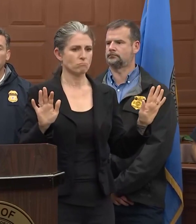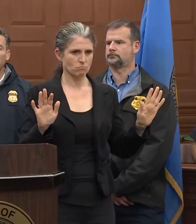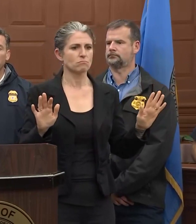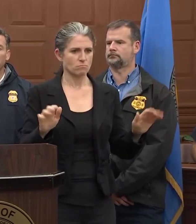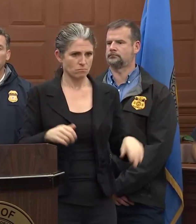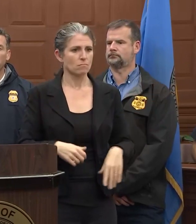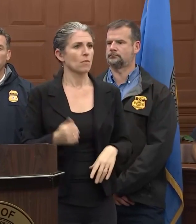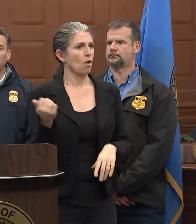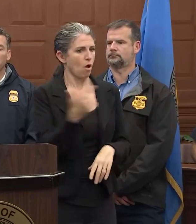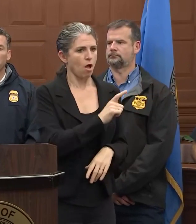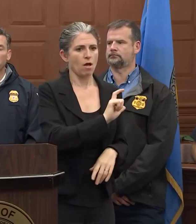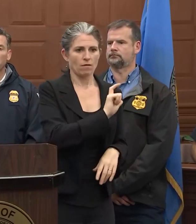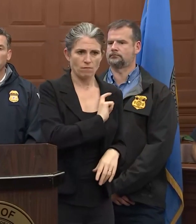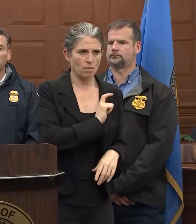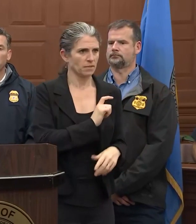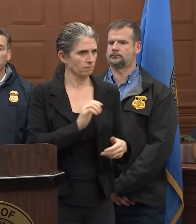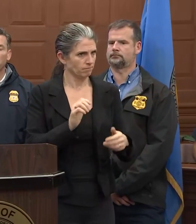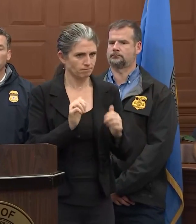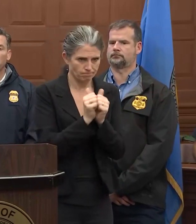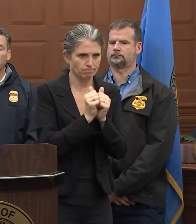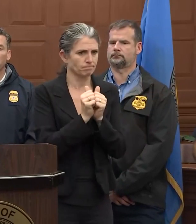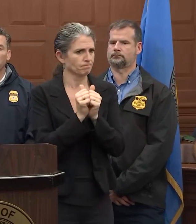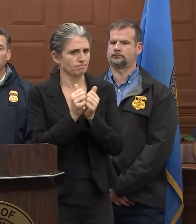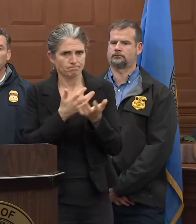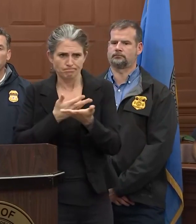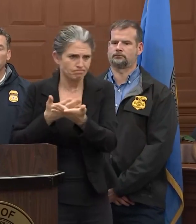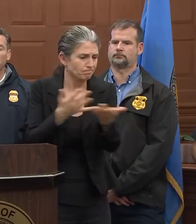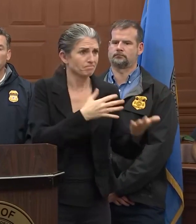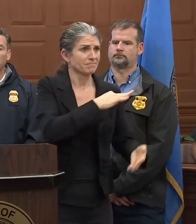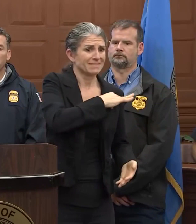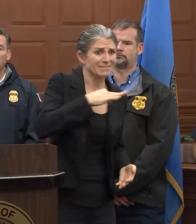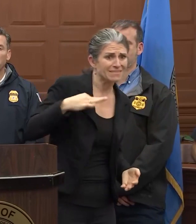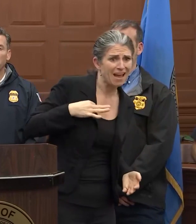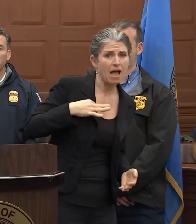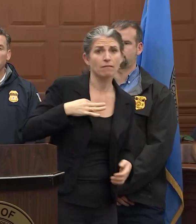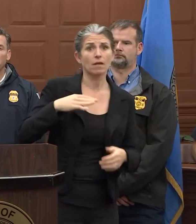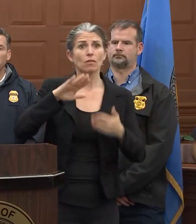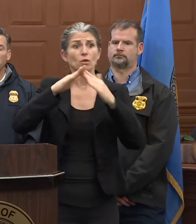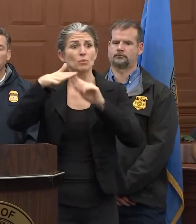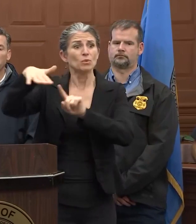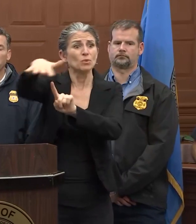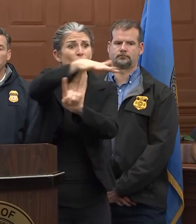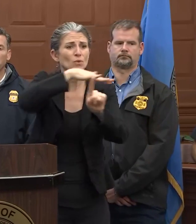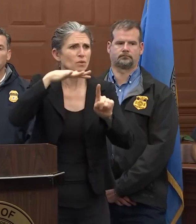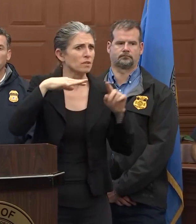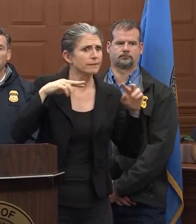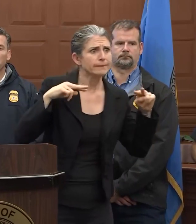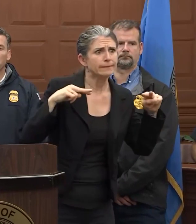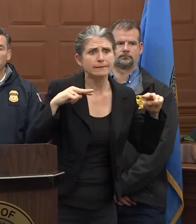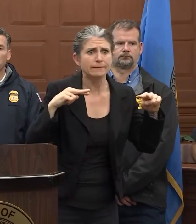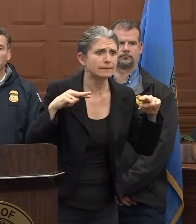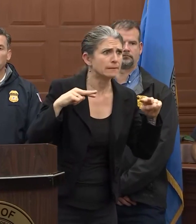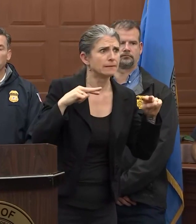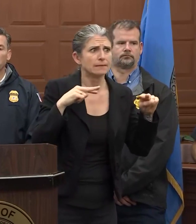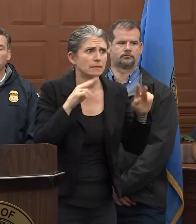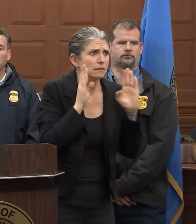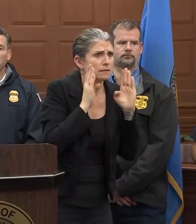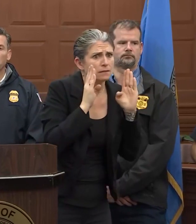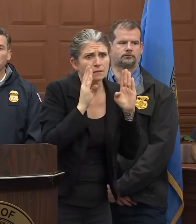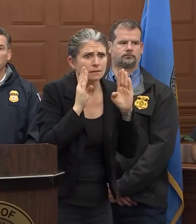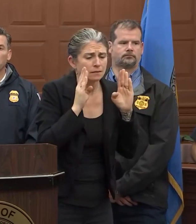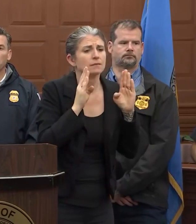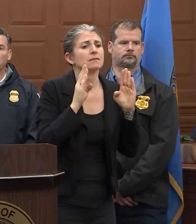personnel, ours and any surrounding community has been paying very close attention to in awaiting positive